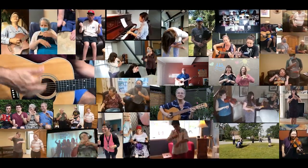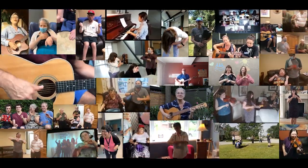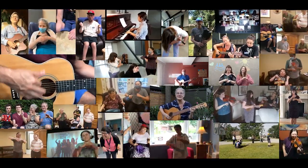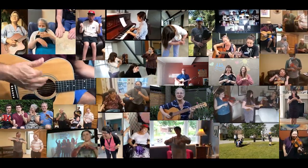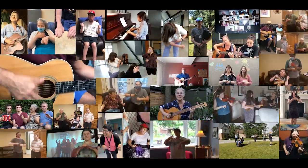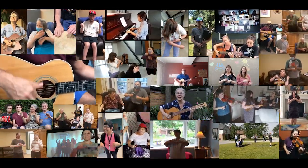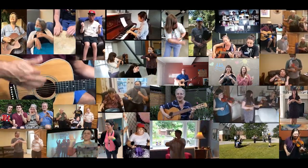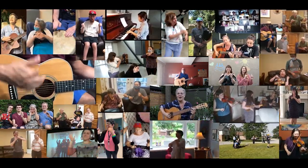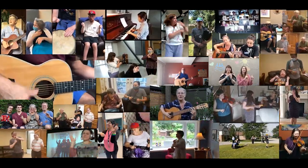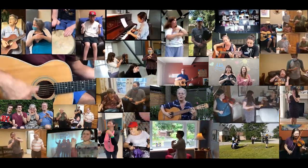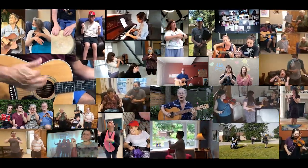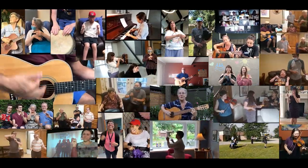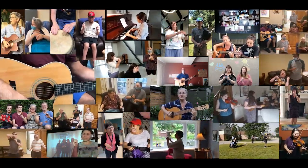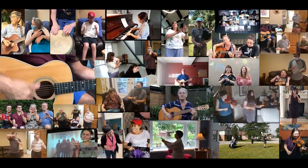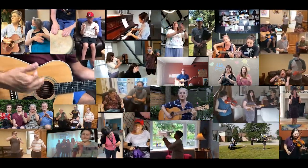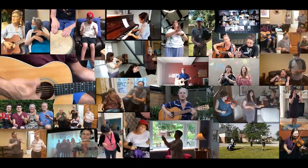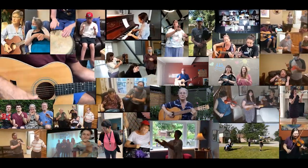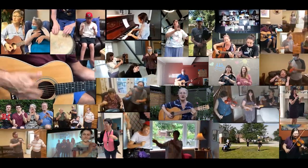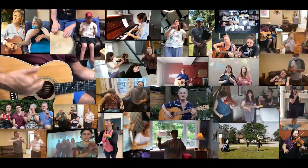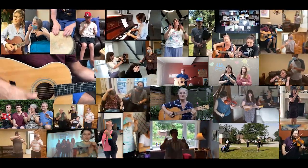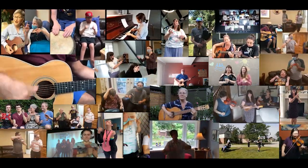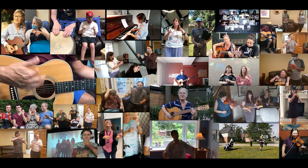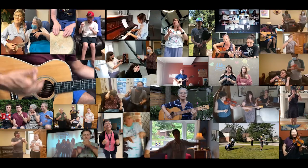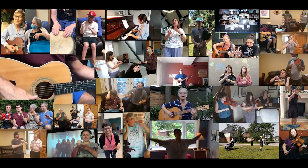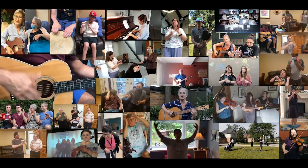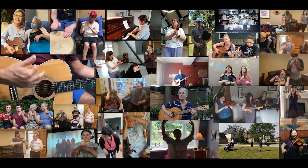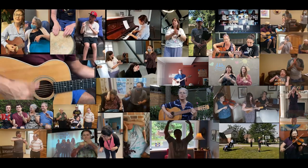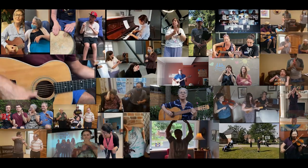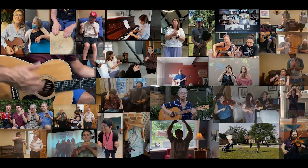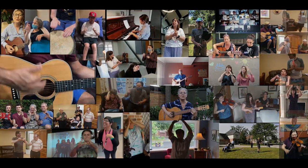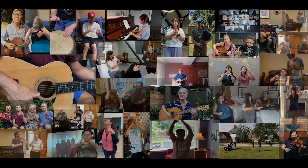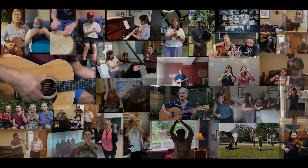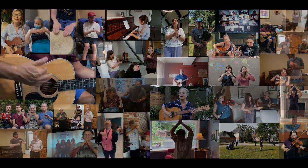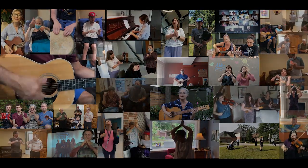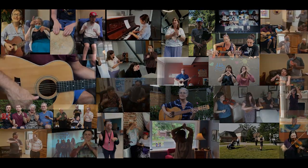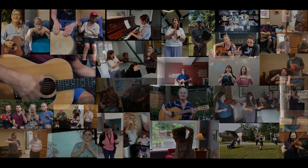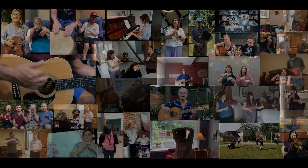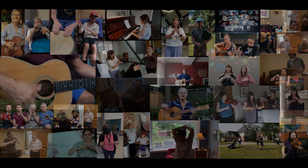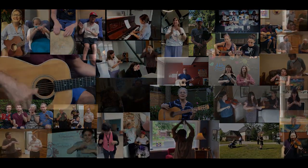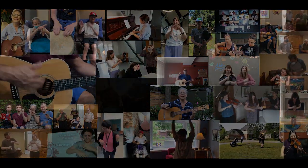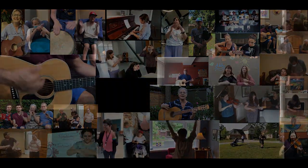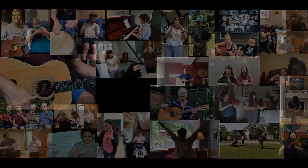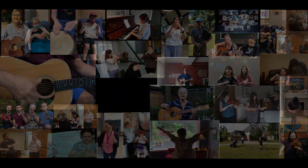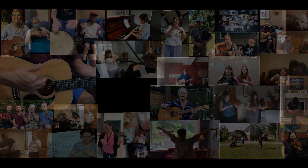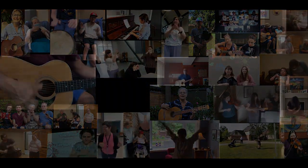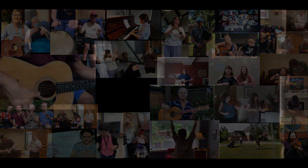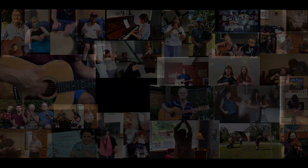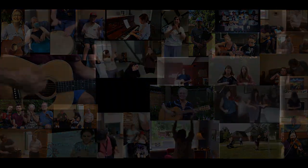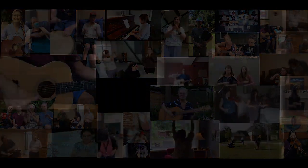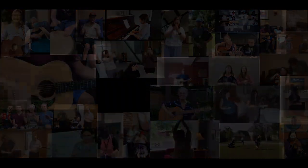to build community Go and do your part to build community